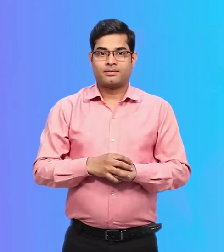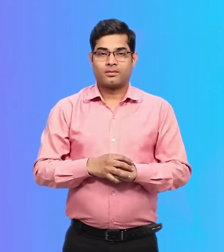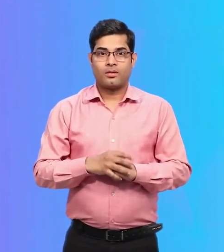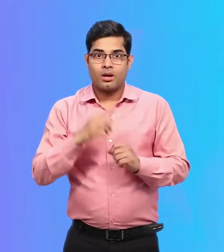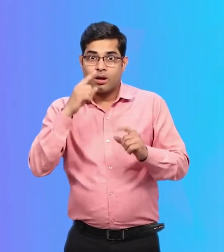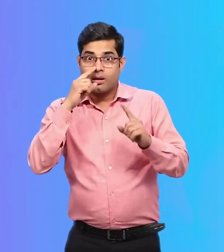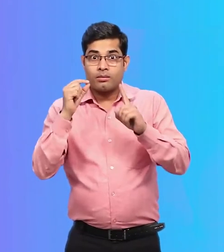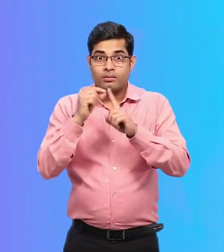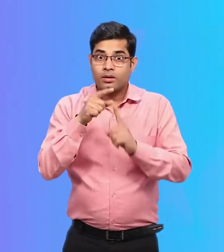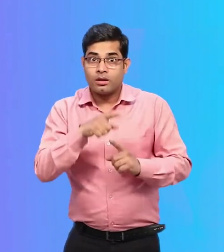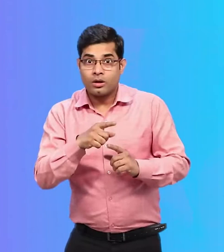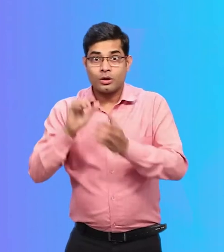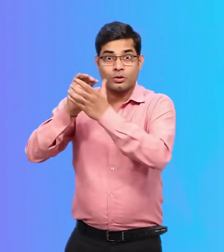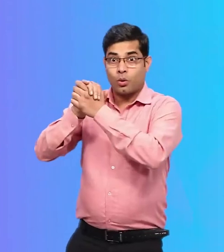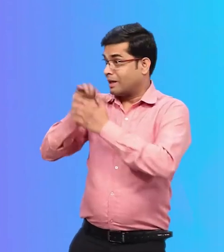Priya tells her friends,